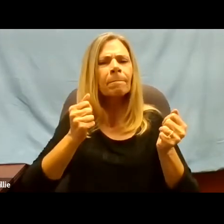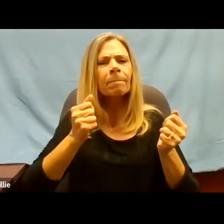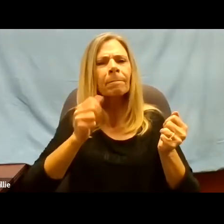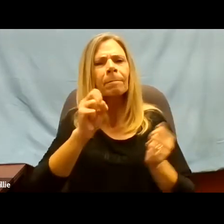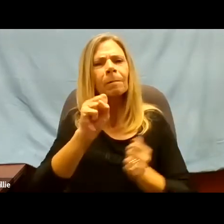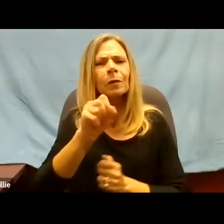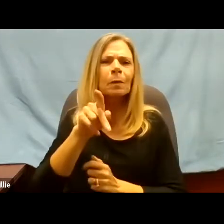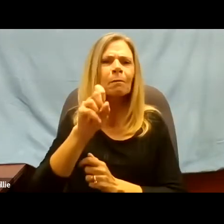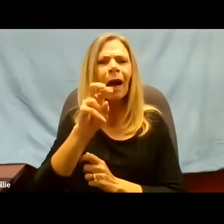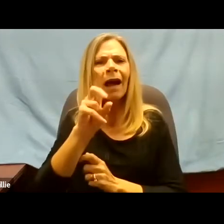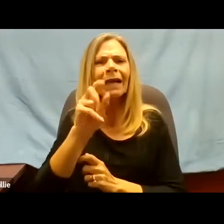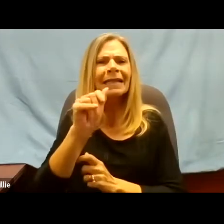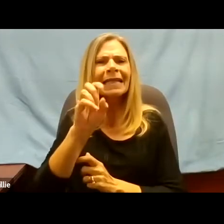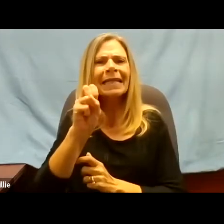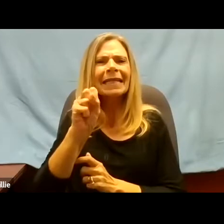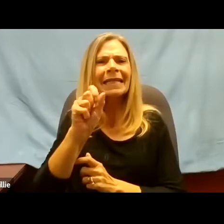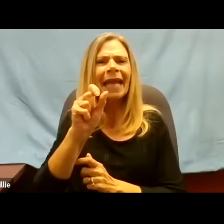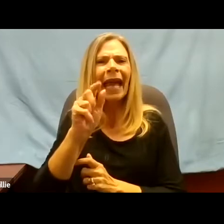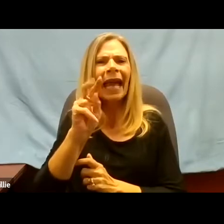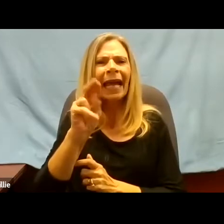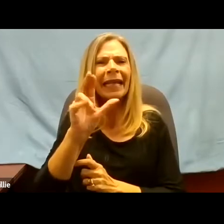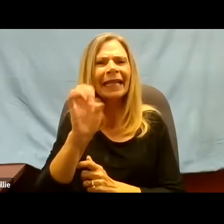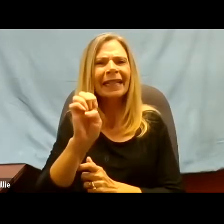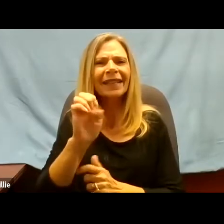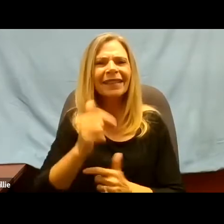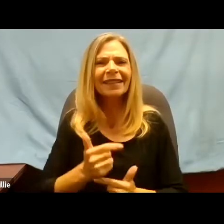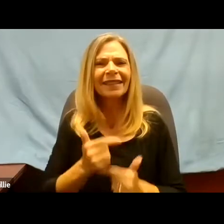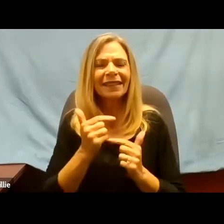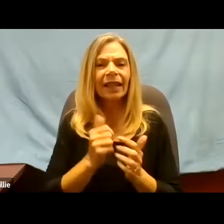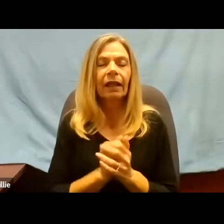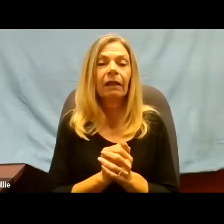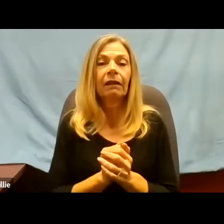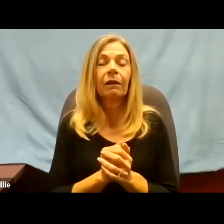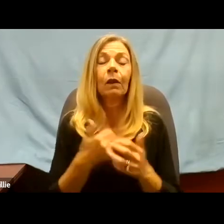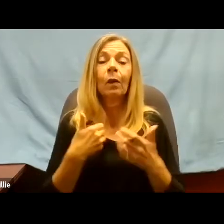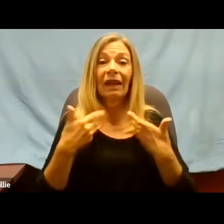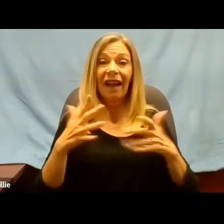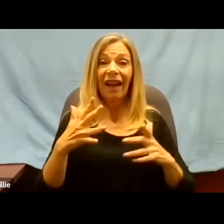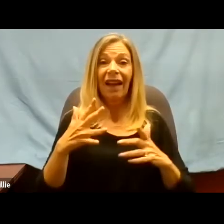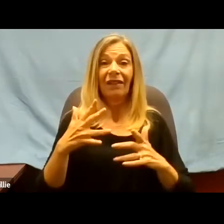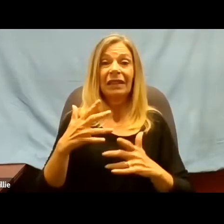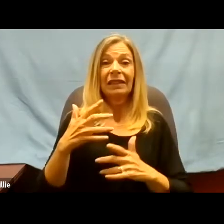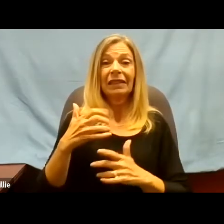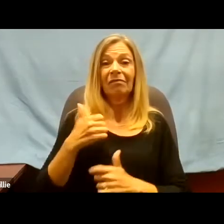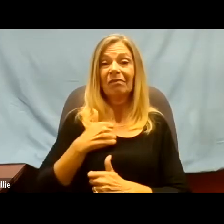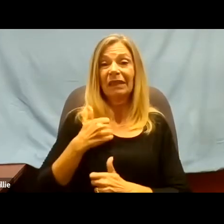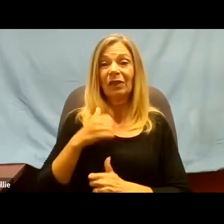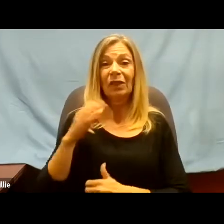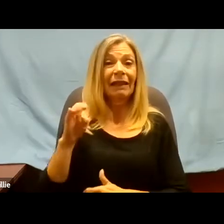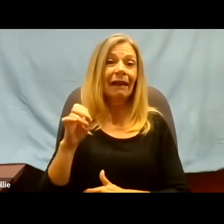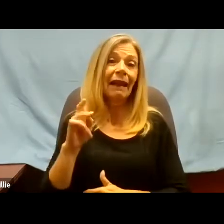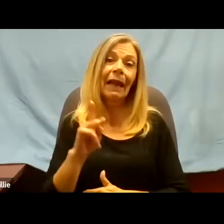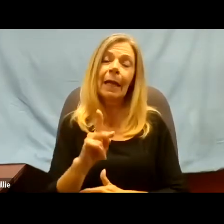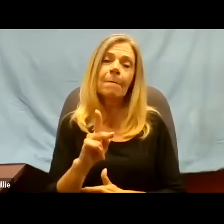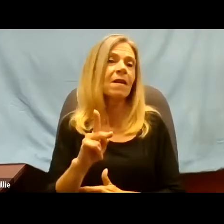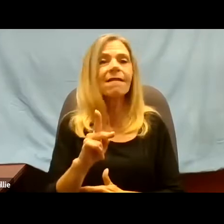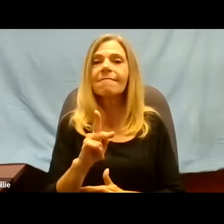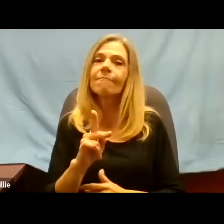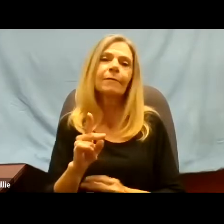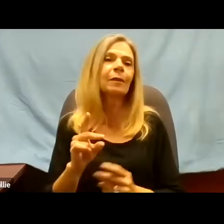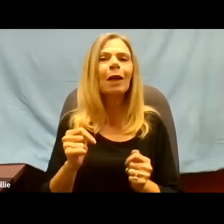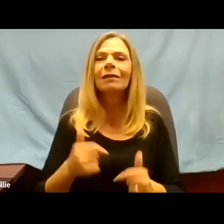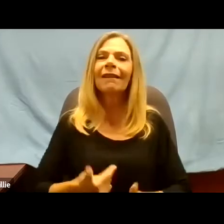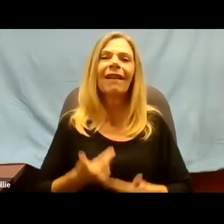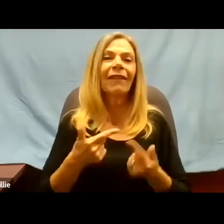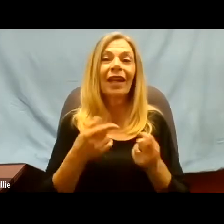When I came back from Vietnam, a spontaneous life was not something many of us could live. So I went to college, didn't get my